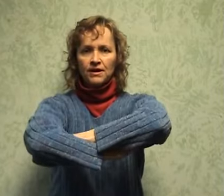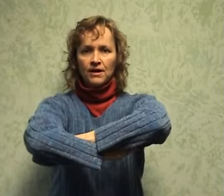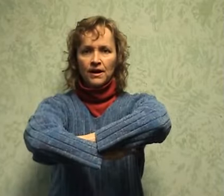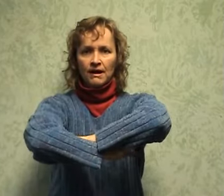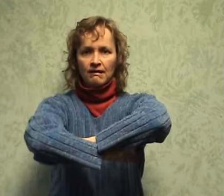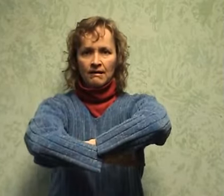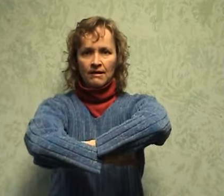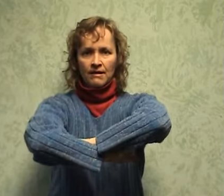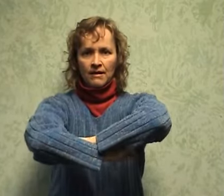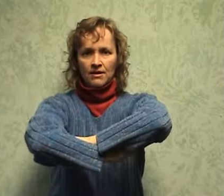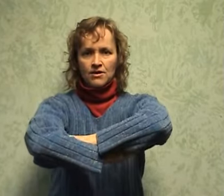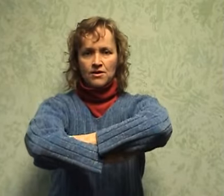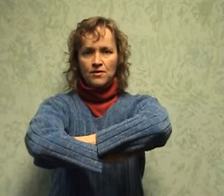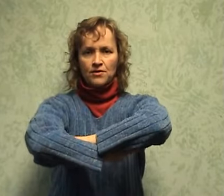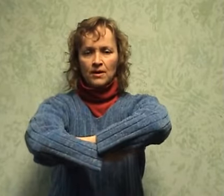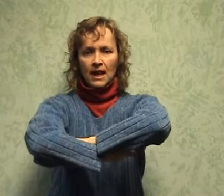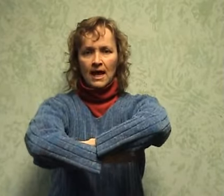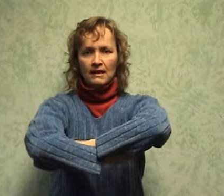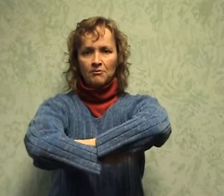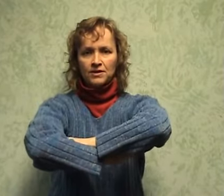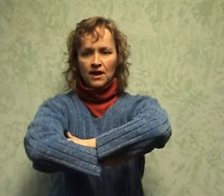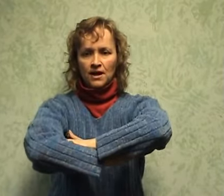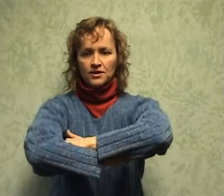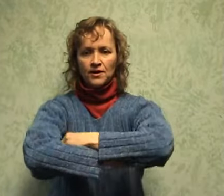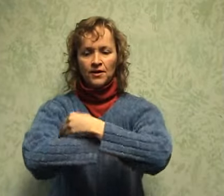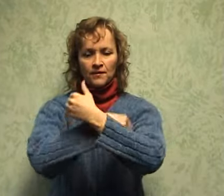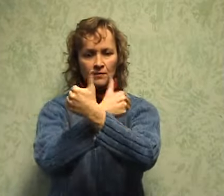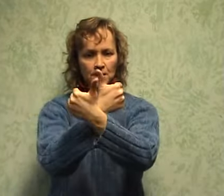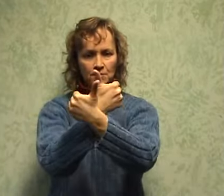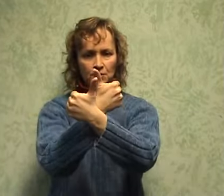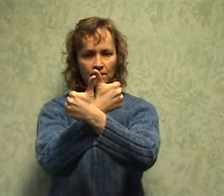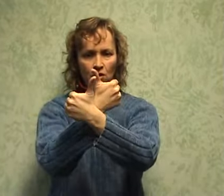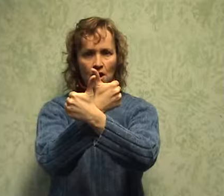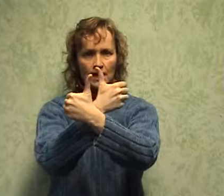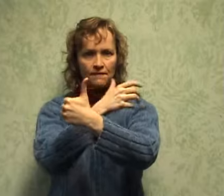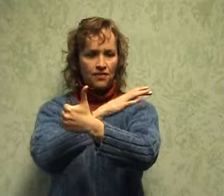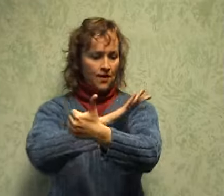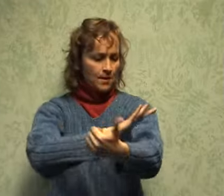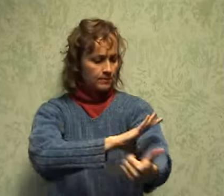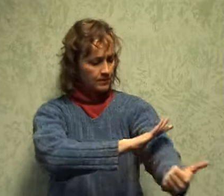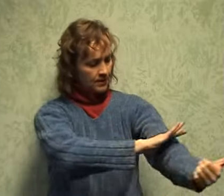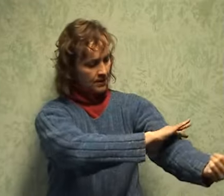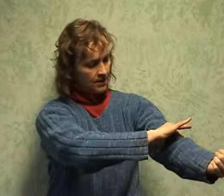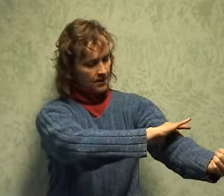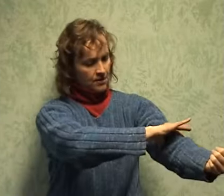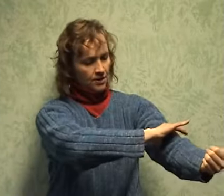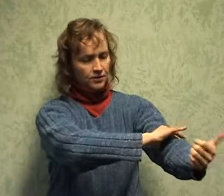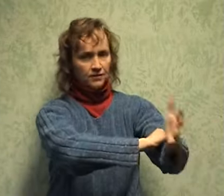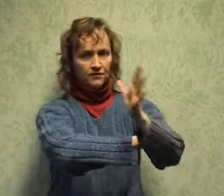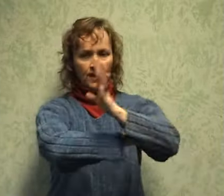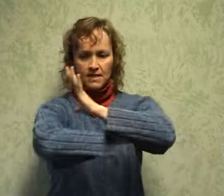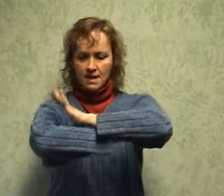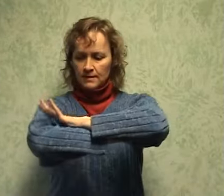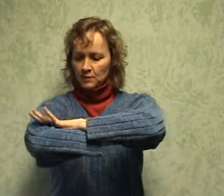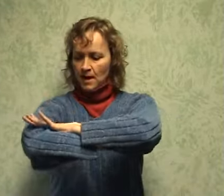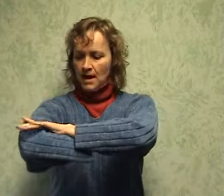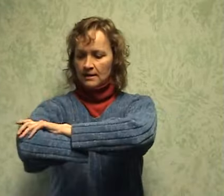area, you can go through and lightly massage. For people who have long enough thumbs, you can also find that spot